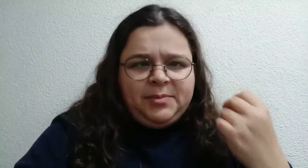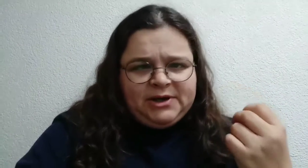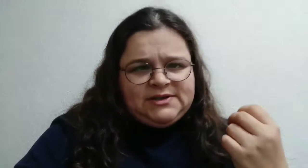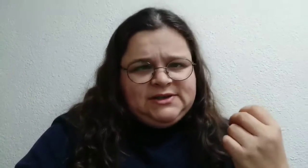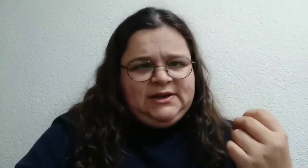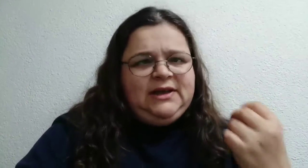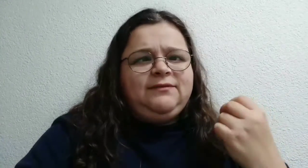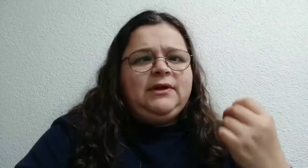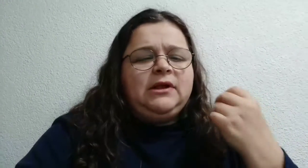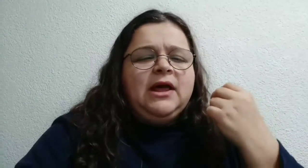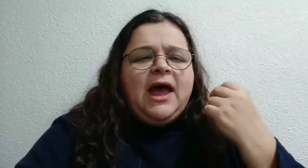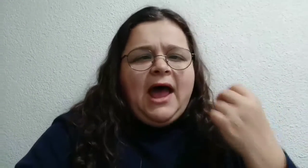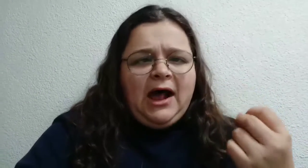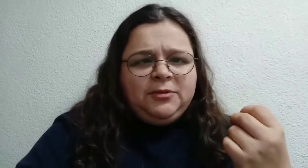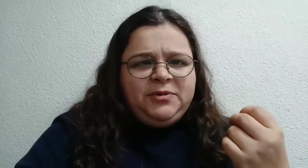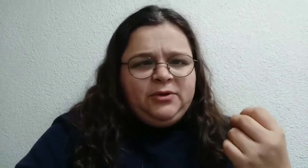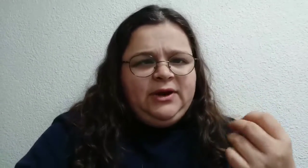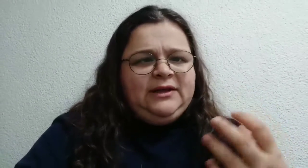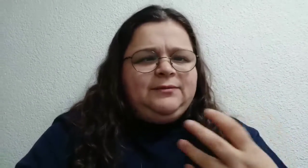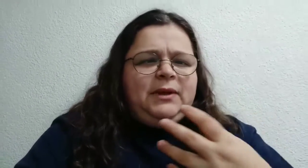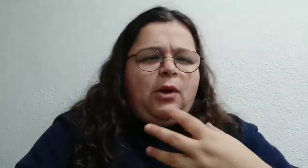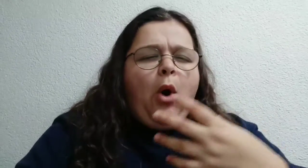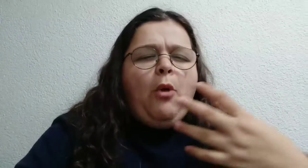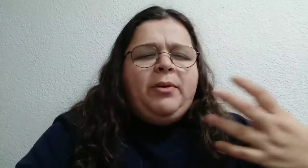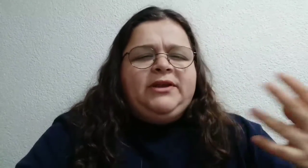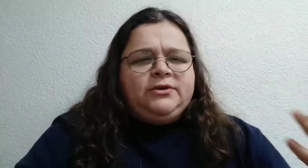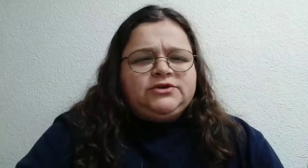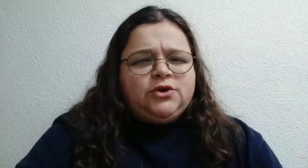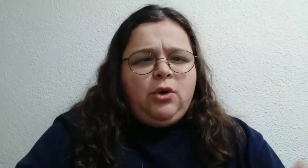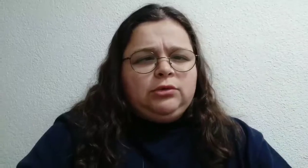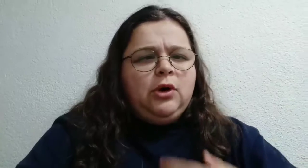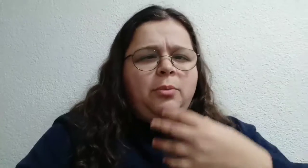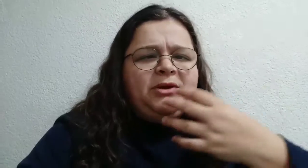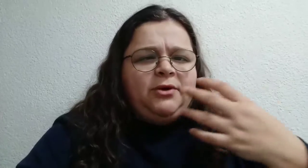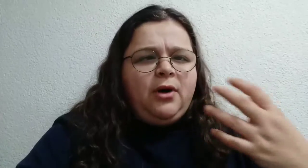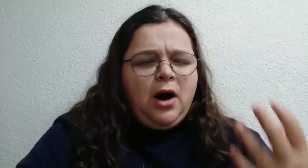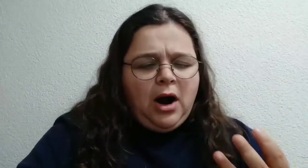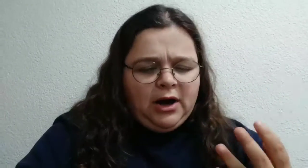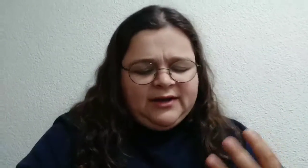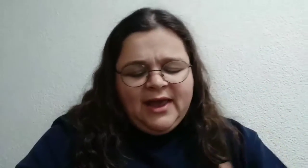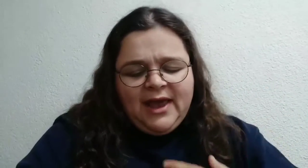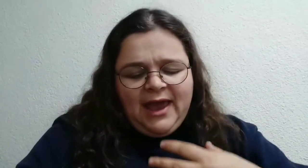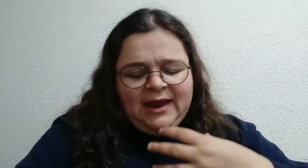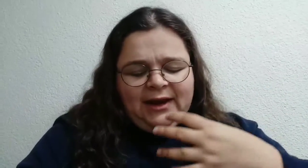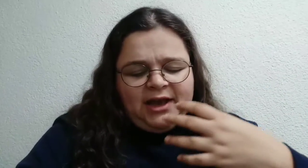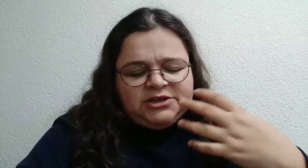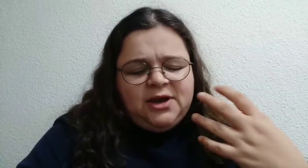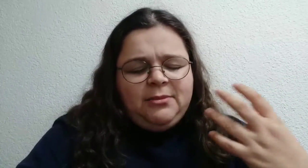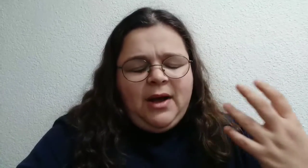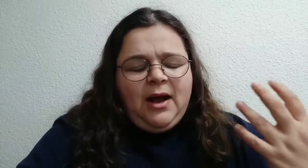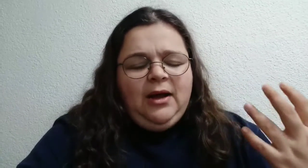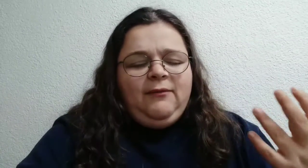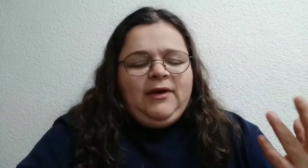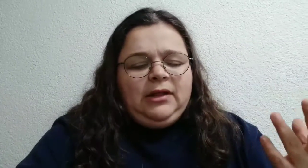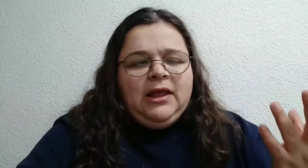person. It will help you. It will open your soul, open your heart. And Hashem will